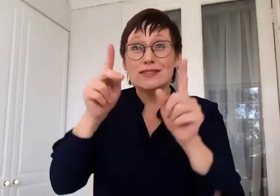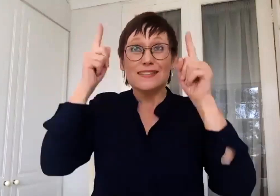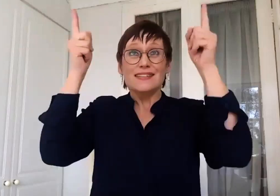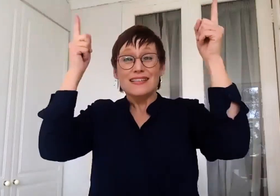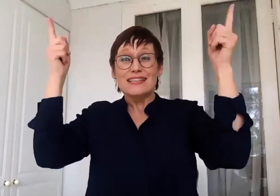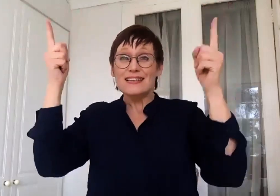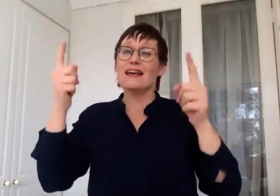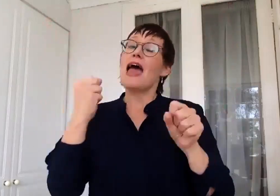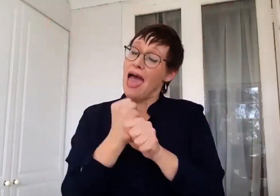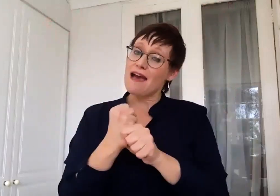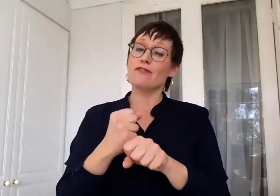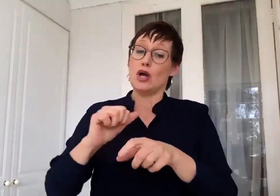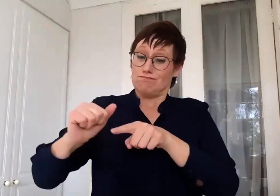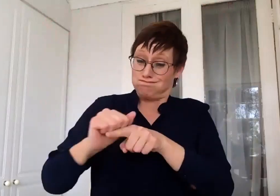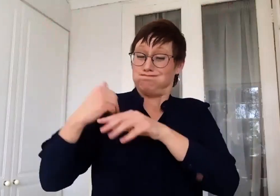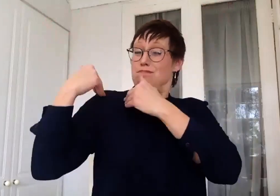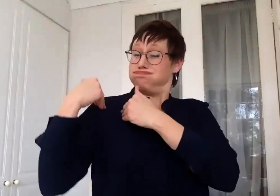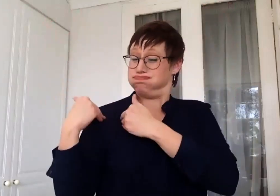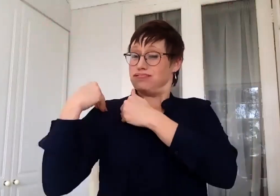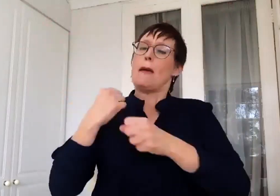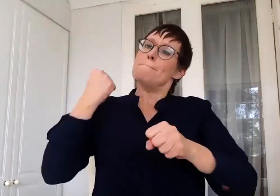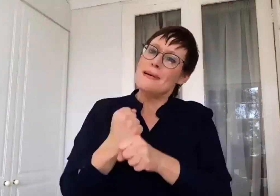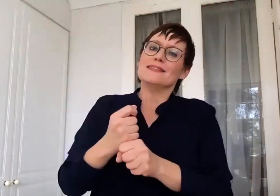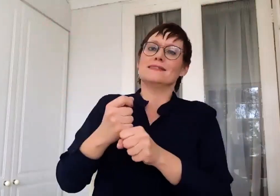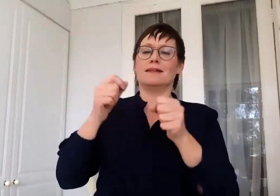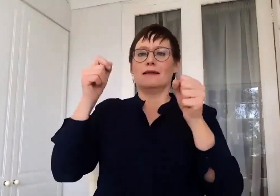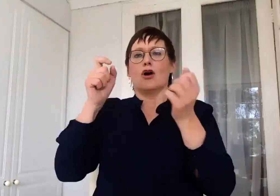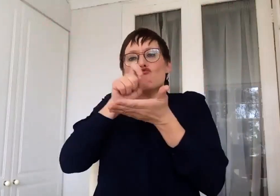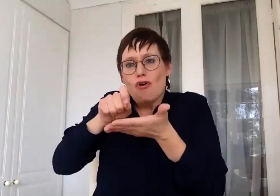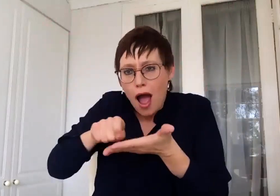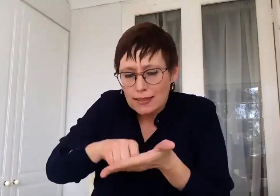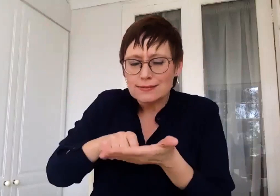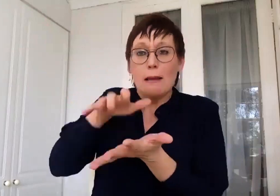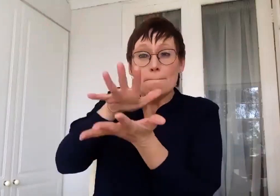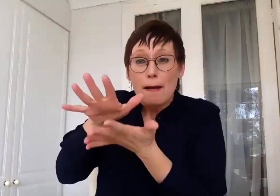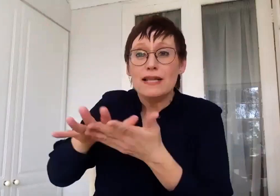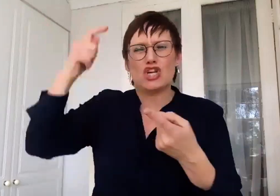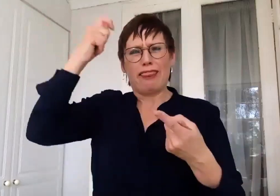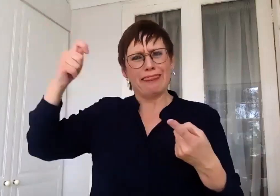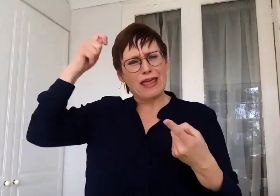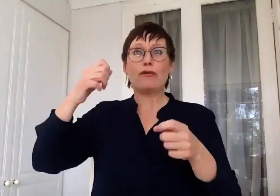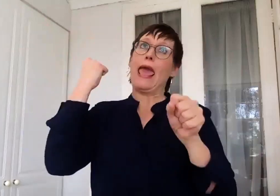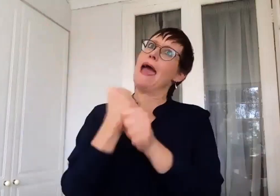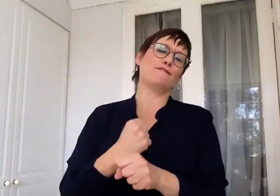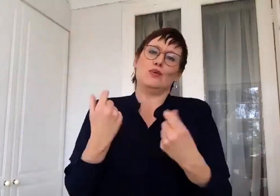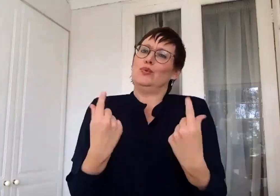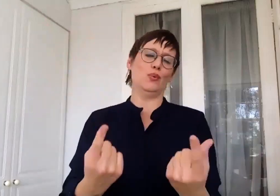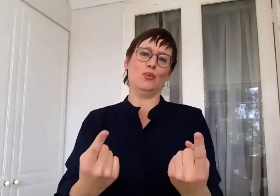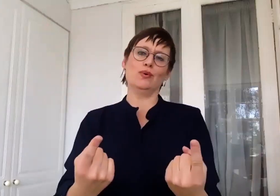happy and there are really happy people out there and we don't share what we know, we don't learn from it, our practice doesn't improve, then that's just